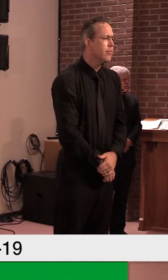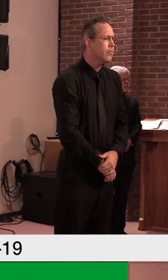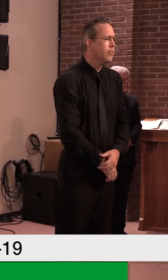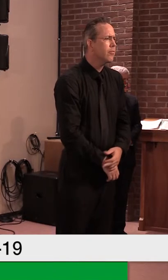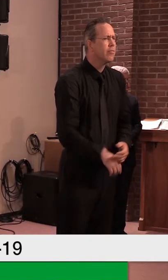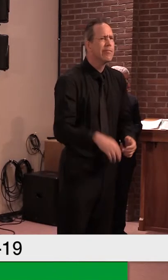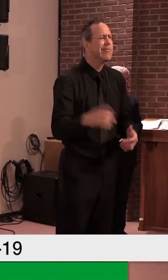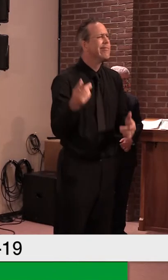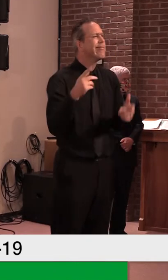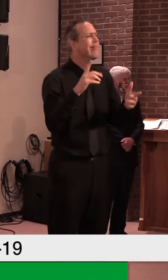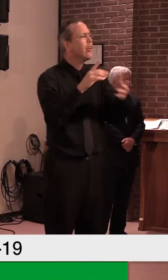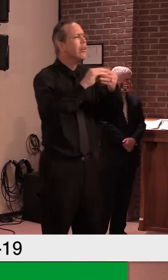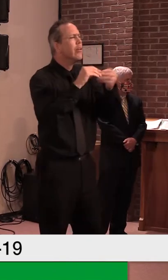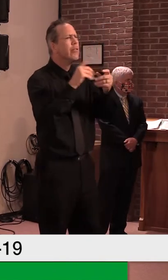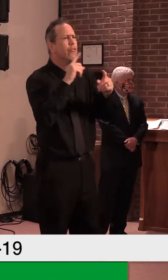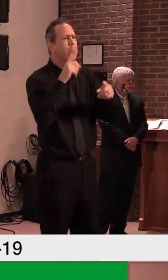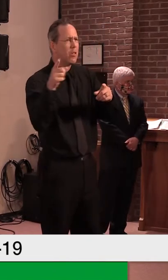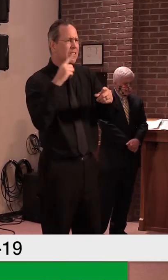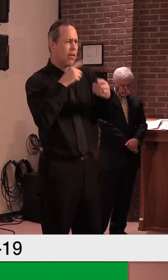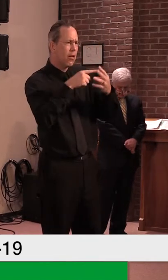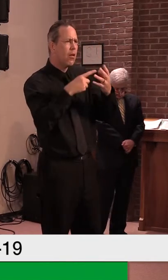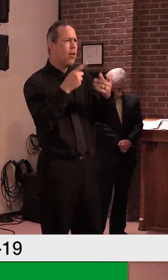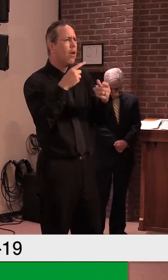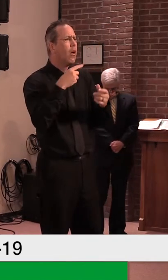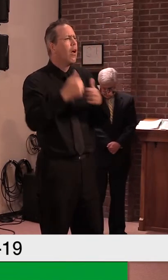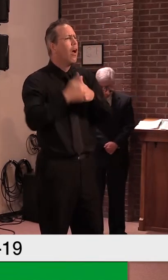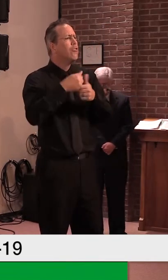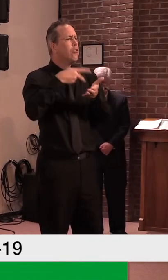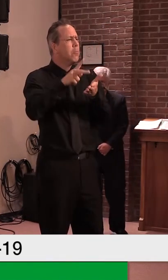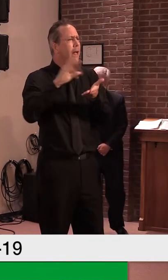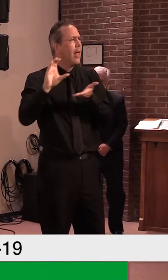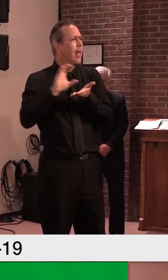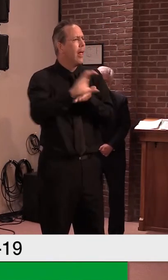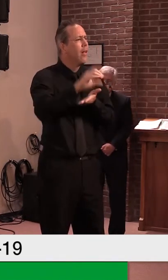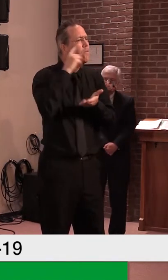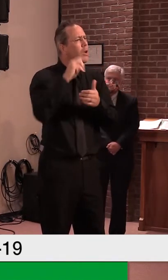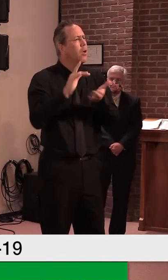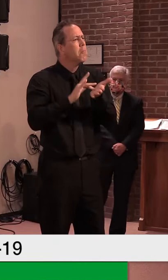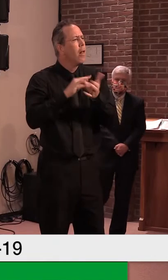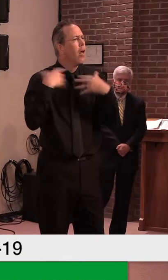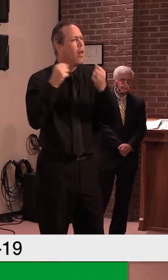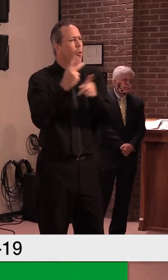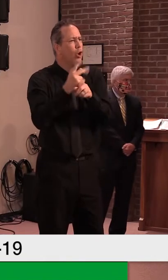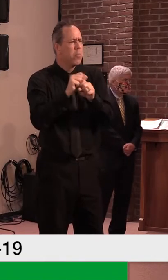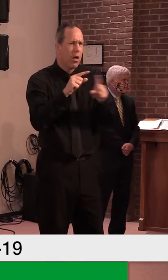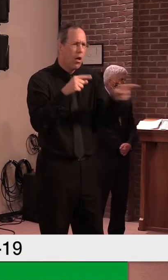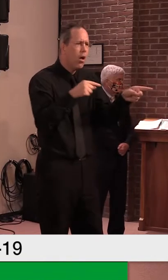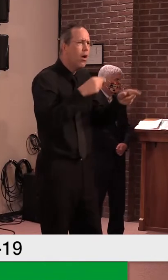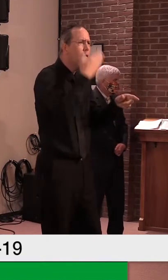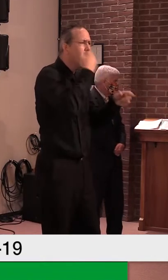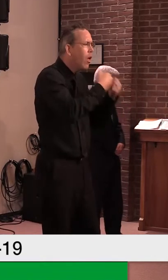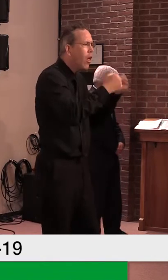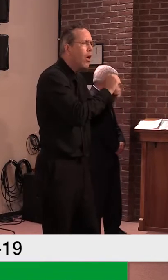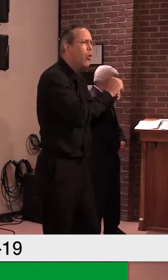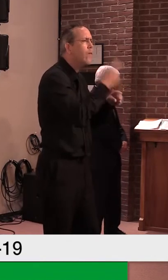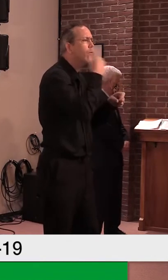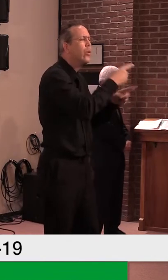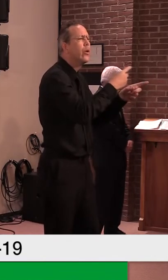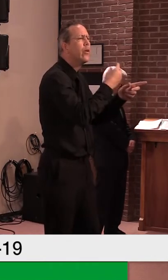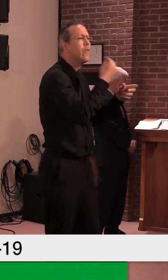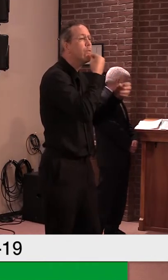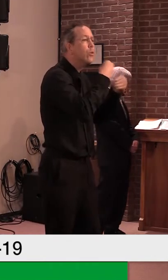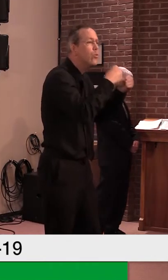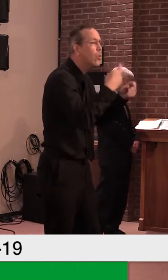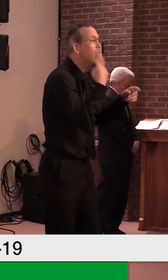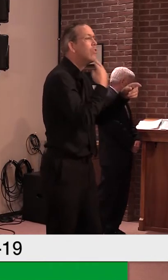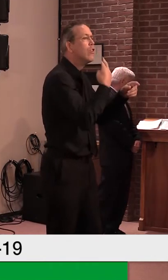stations that feel that they are entitled to this money as well? Especially also how we never really saw